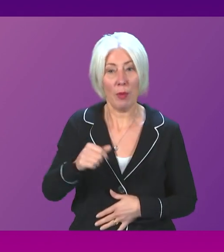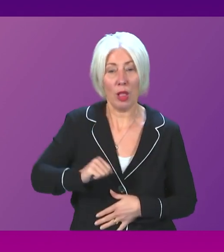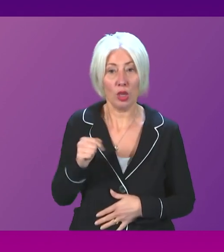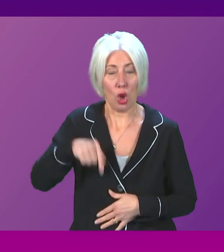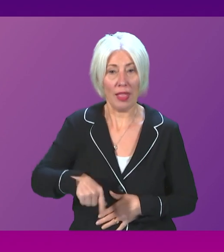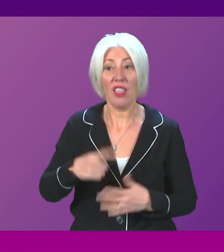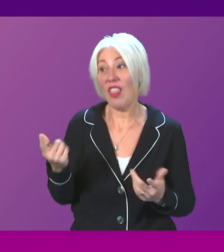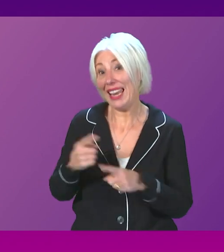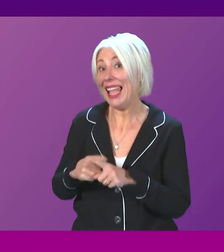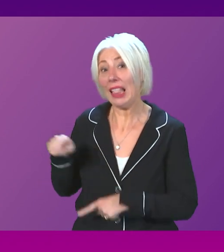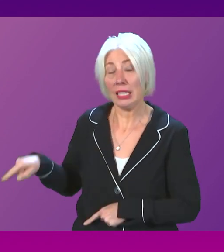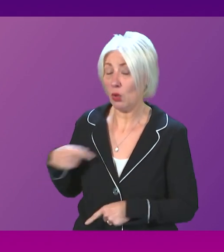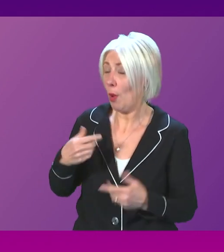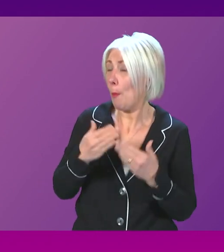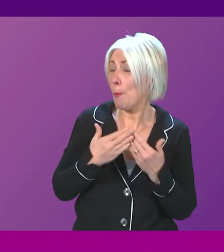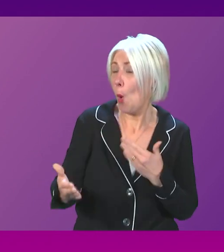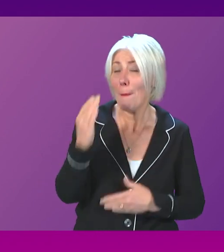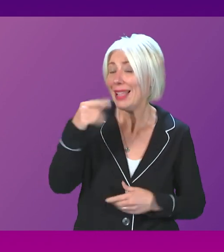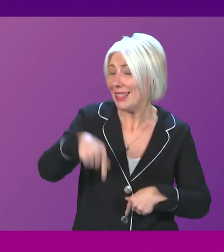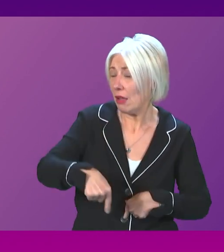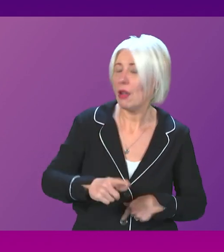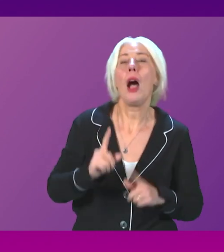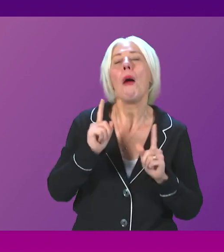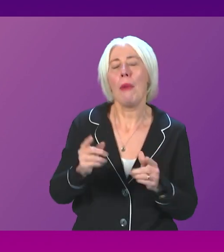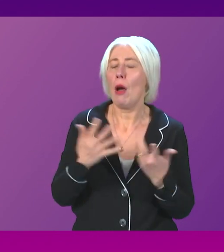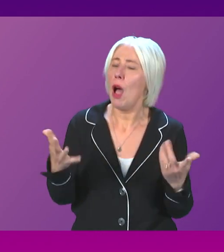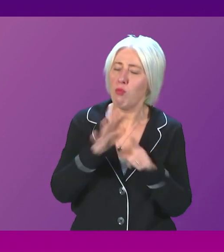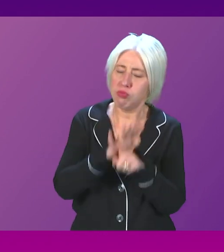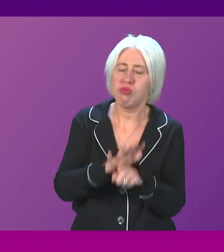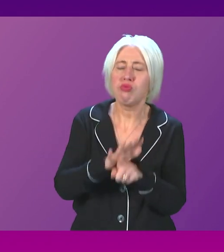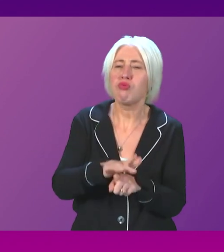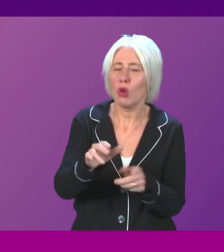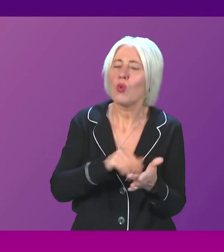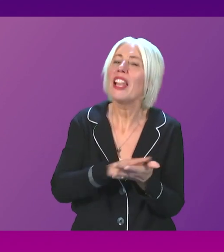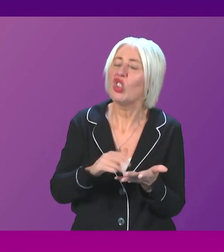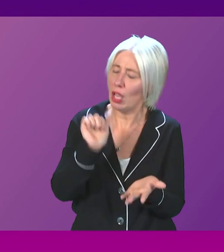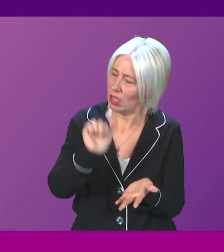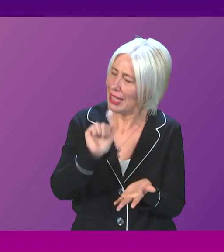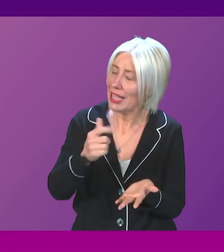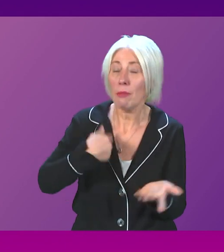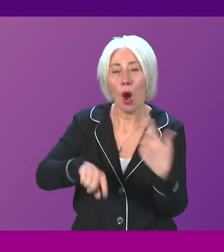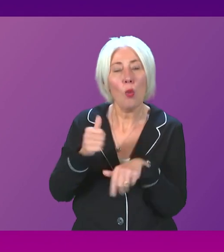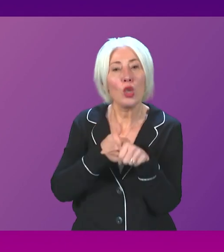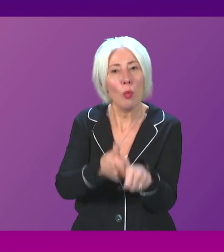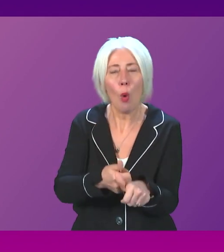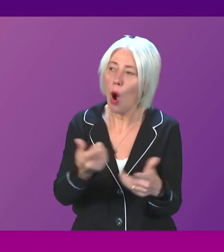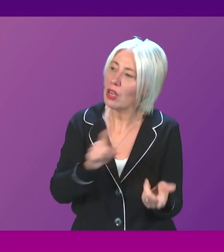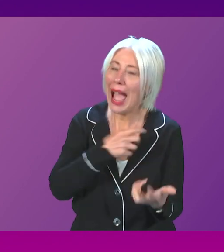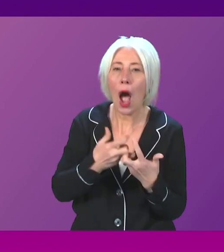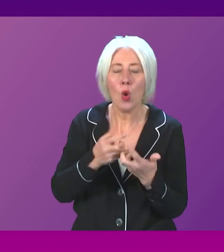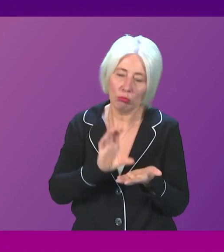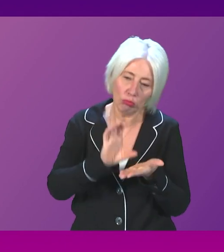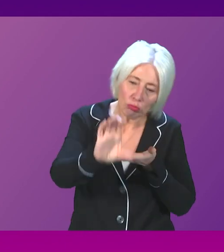does. There is huge pressure on our National Health Service, but we continue to support it through investment, through